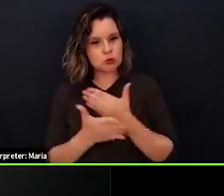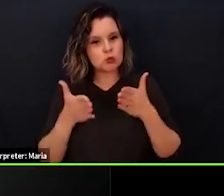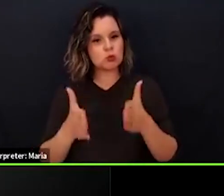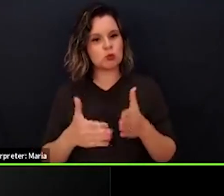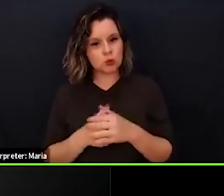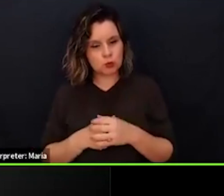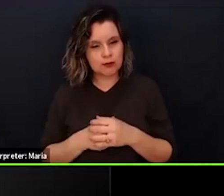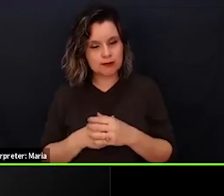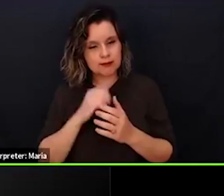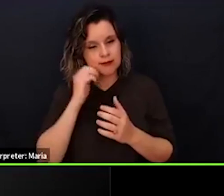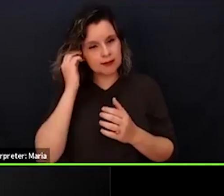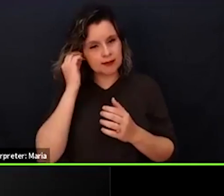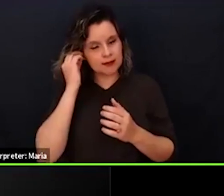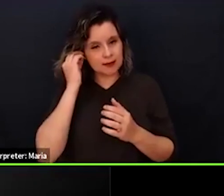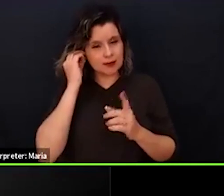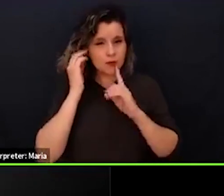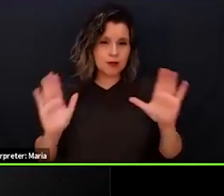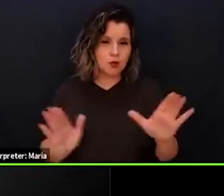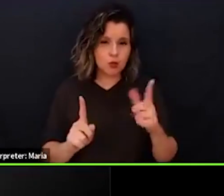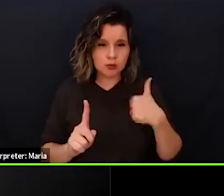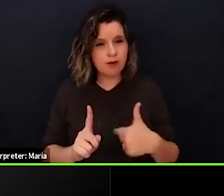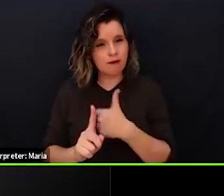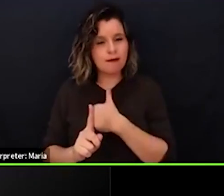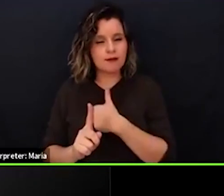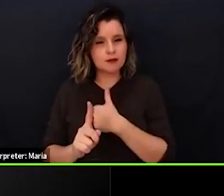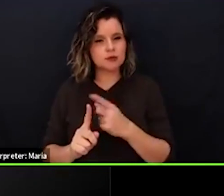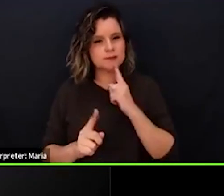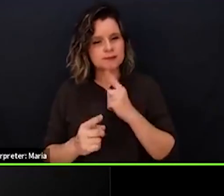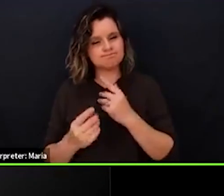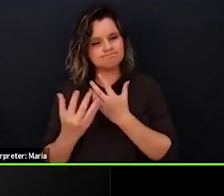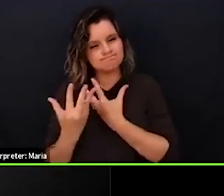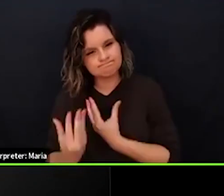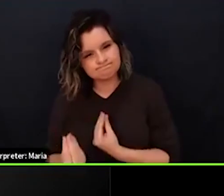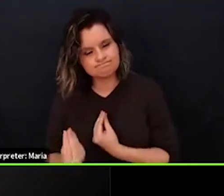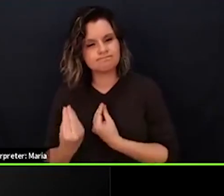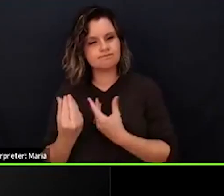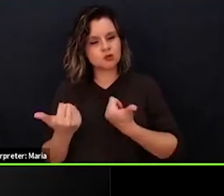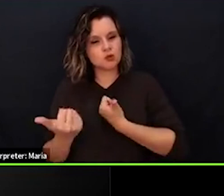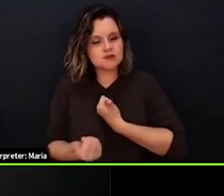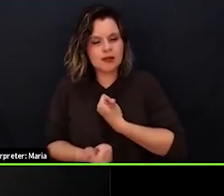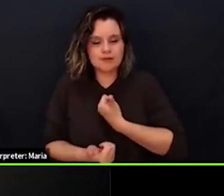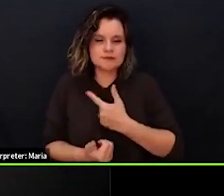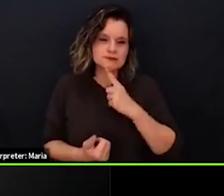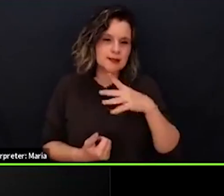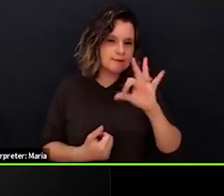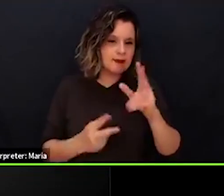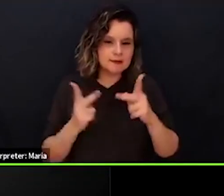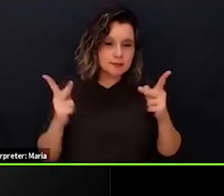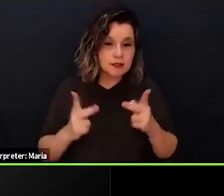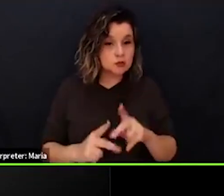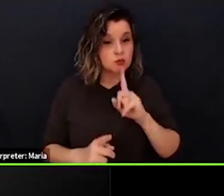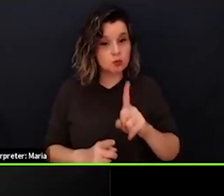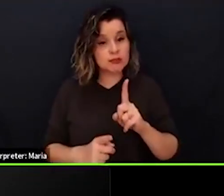And I really encourage us to be kind to ourselves as we find a place that really